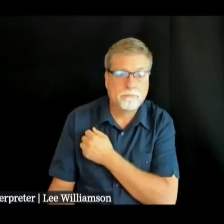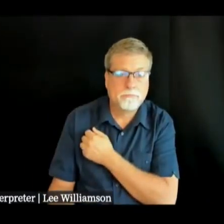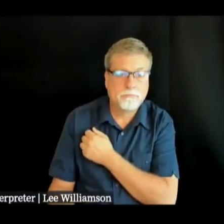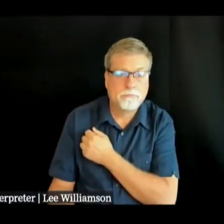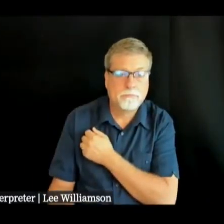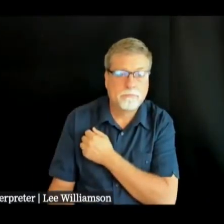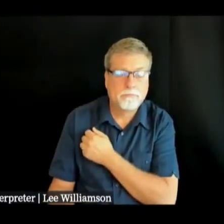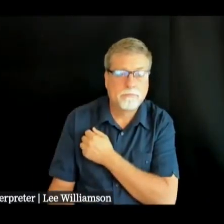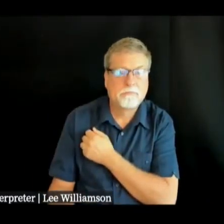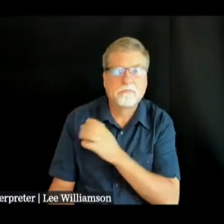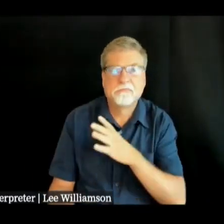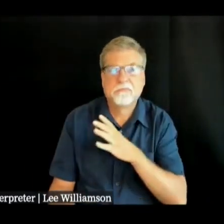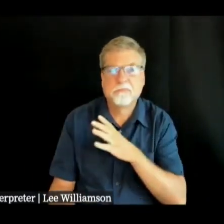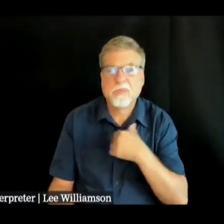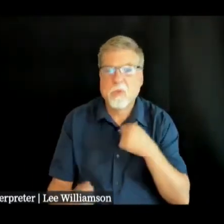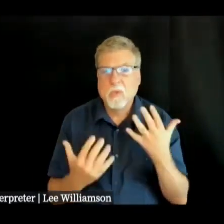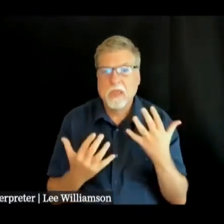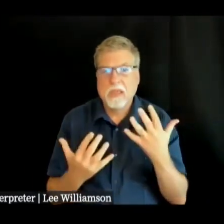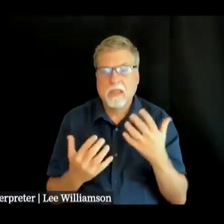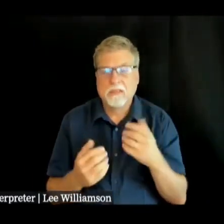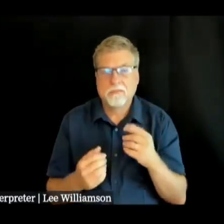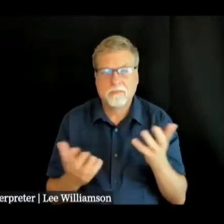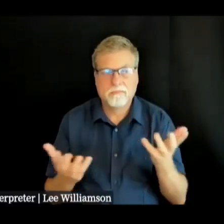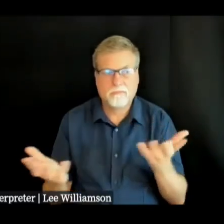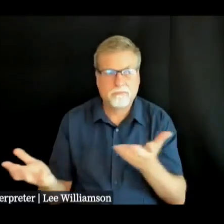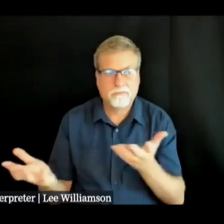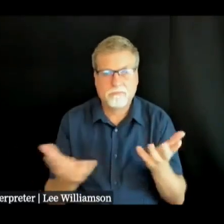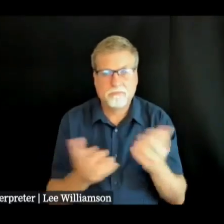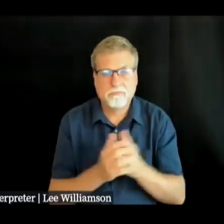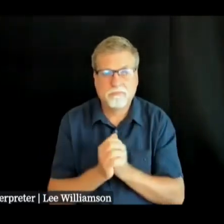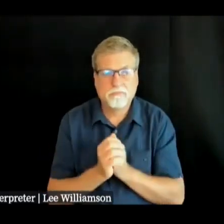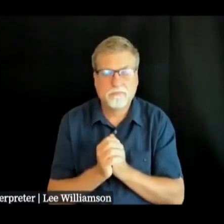wait just a few more seconds to see if anyone has any follow-up questions